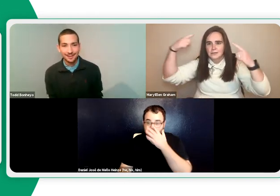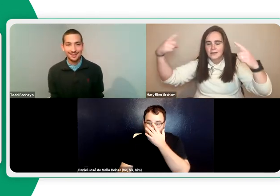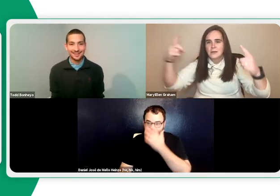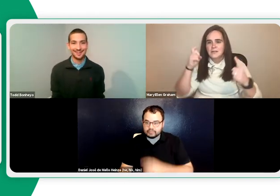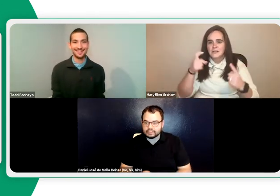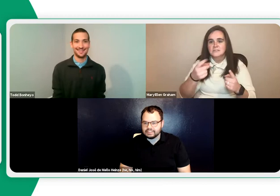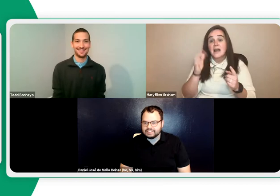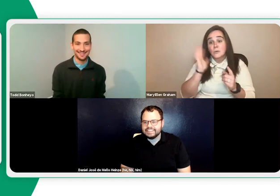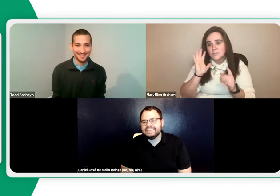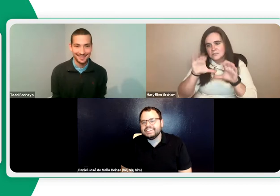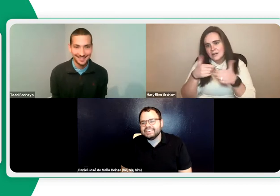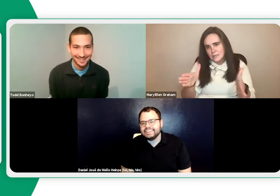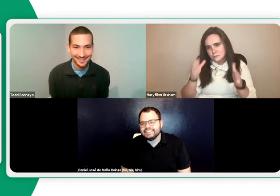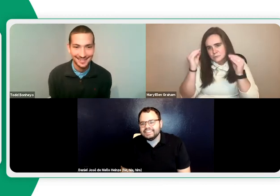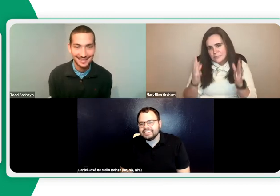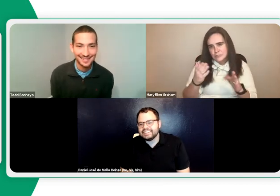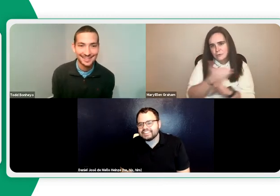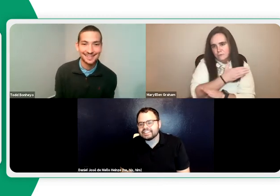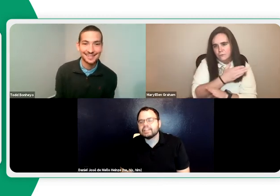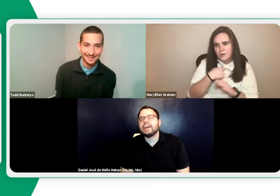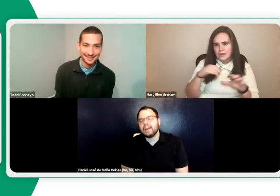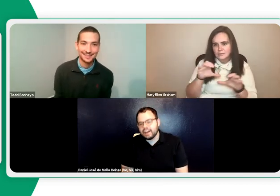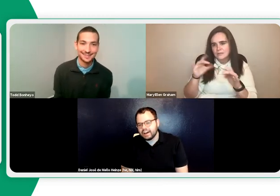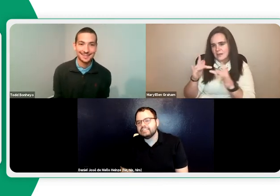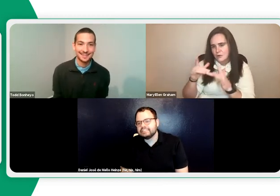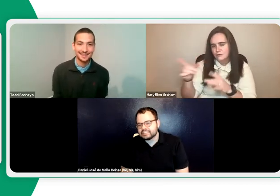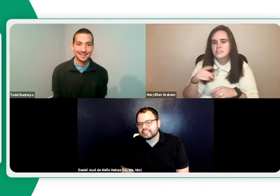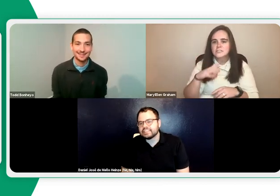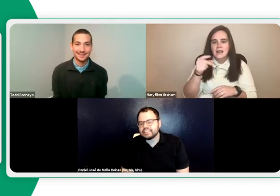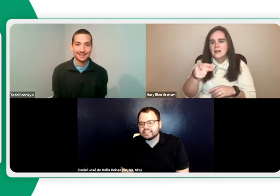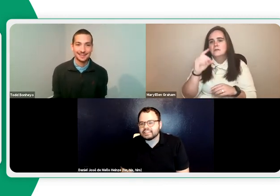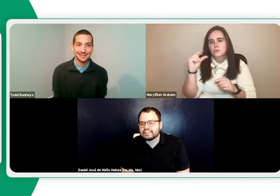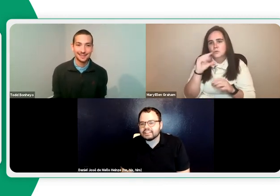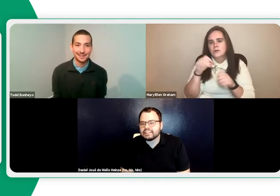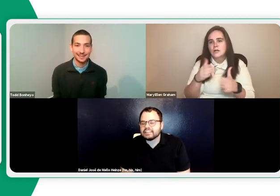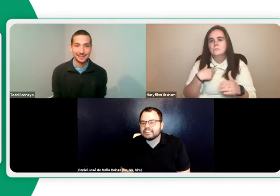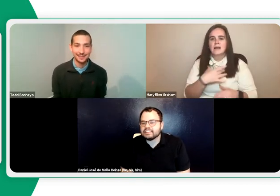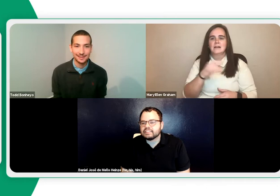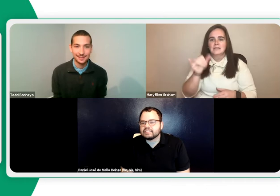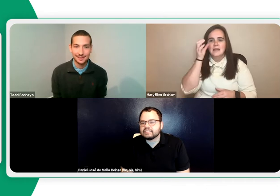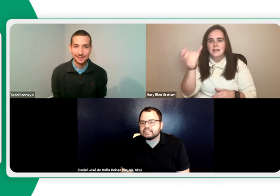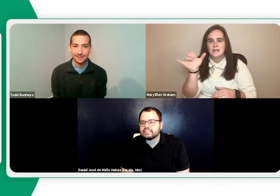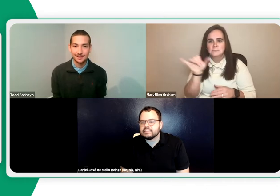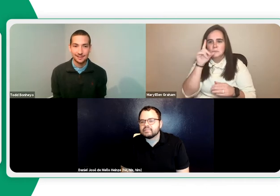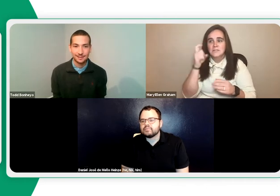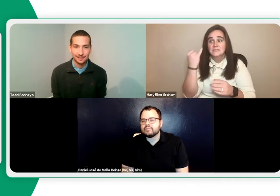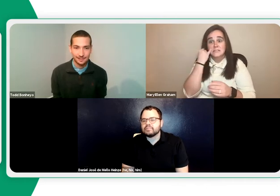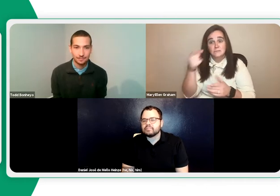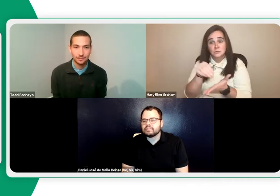comment as well. Mary Ellen here. Yeah, my wheels are just spinning because I was a classroom teacher before I worked in outreach. And I